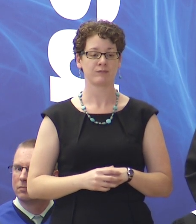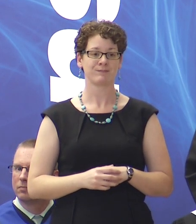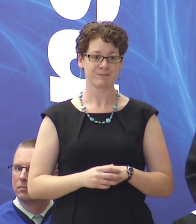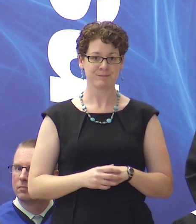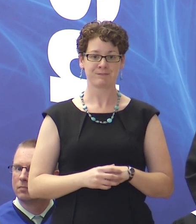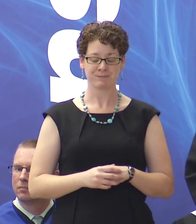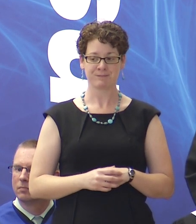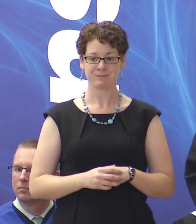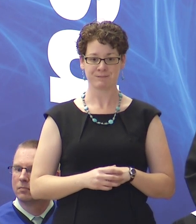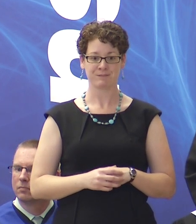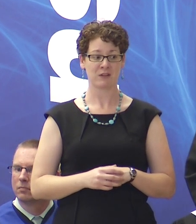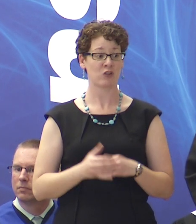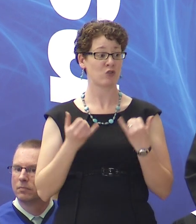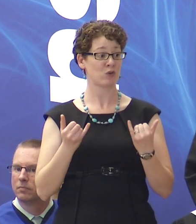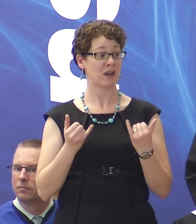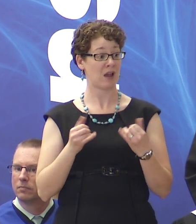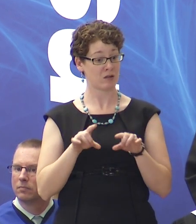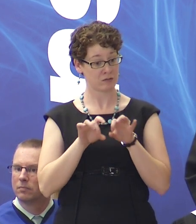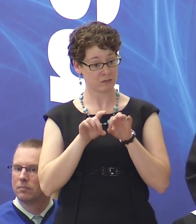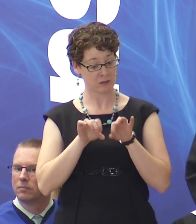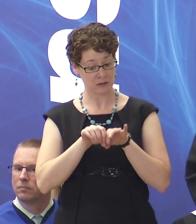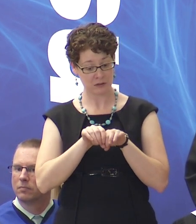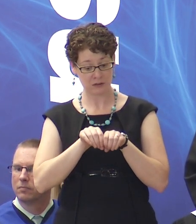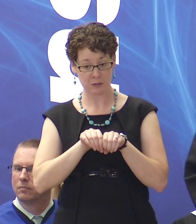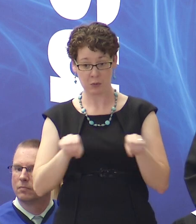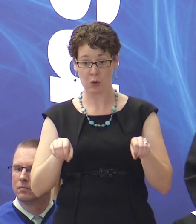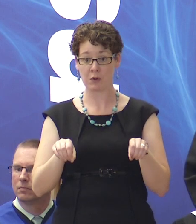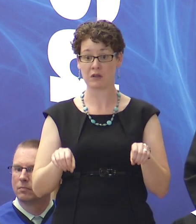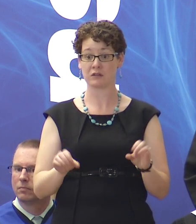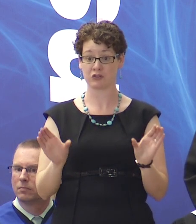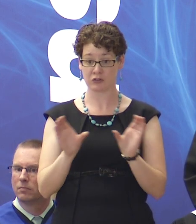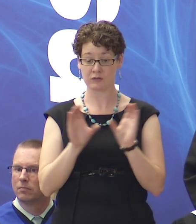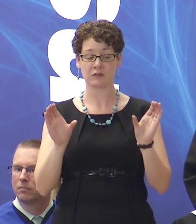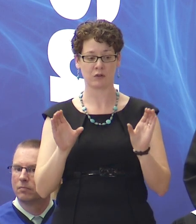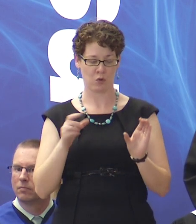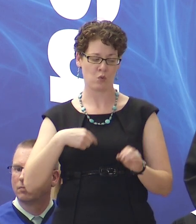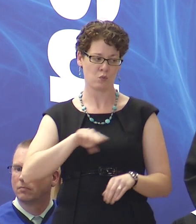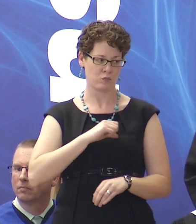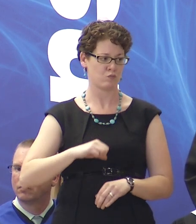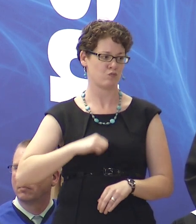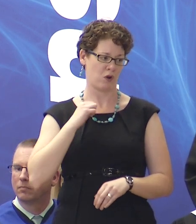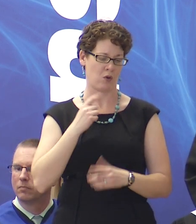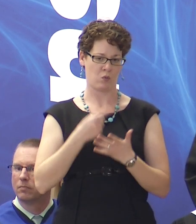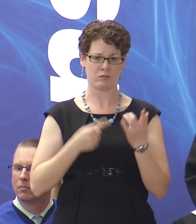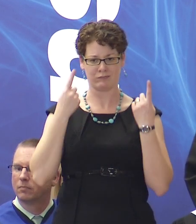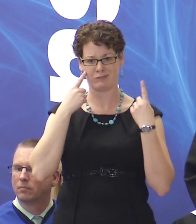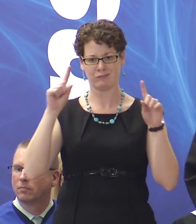So like all of us getting diplomas today, I think we all can be proud of what we've accomplished.